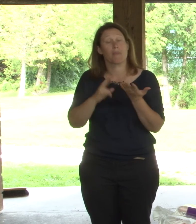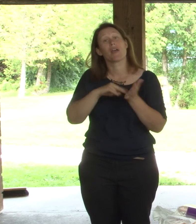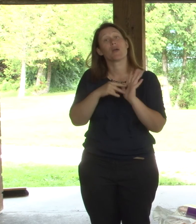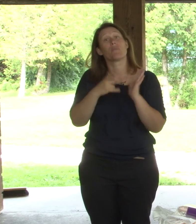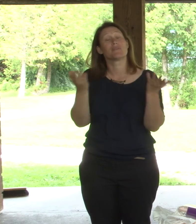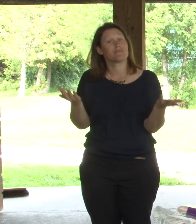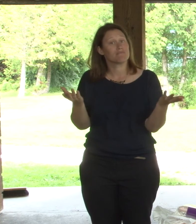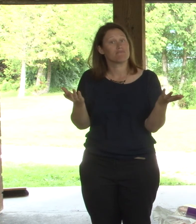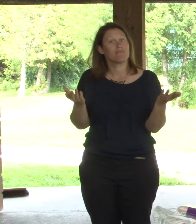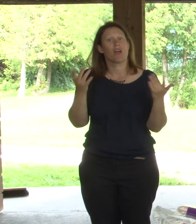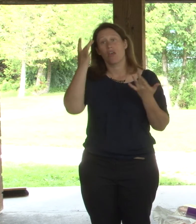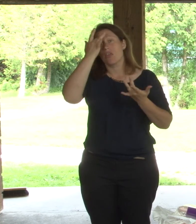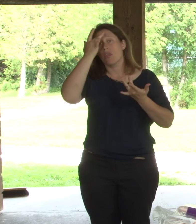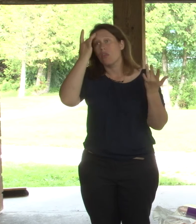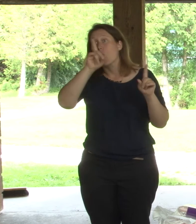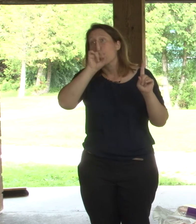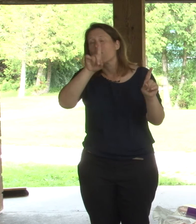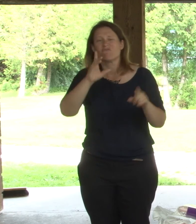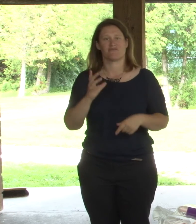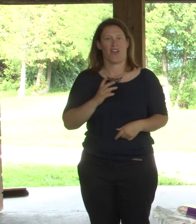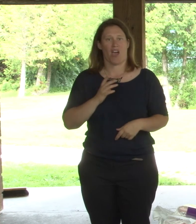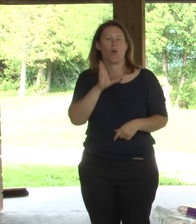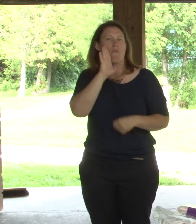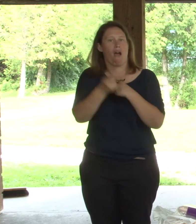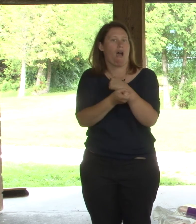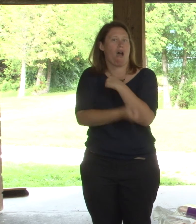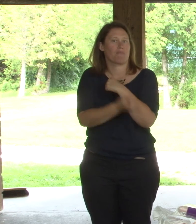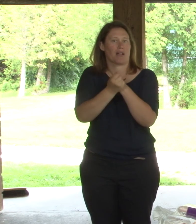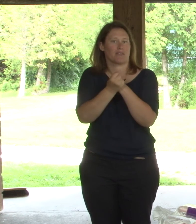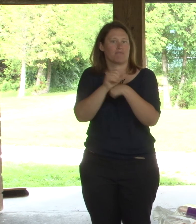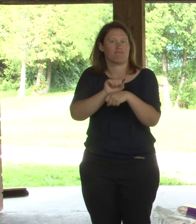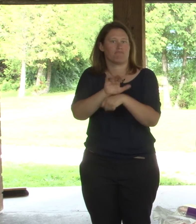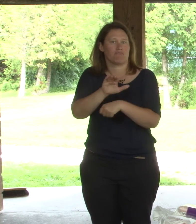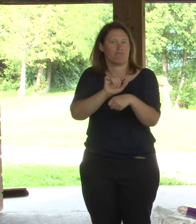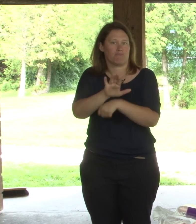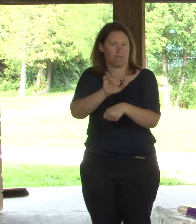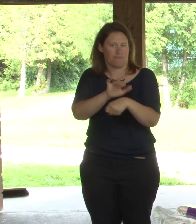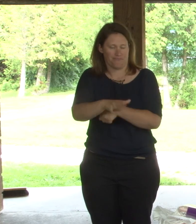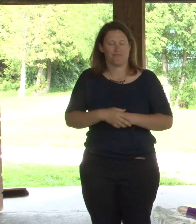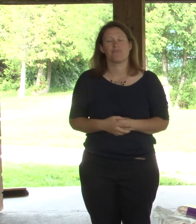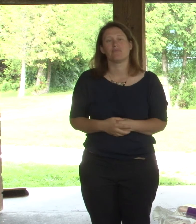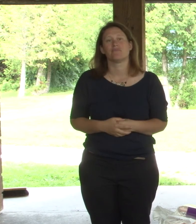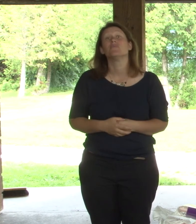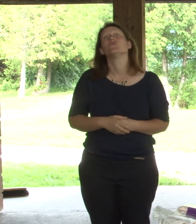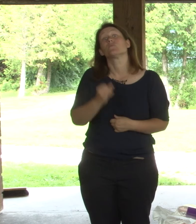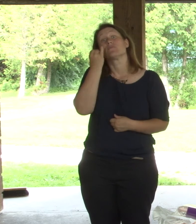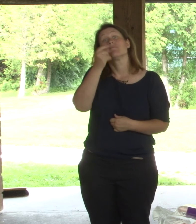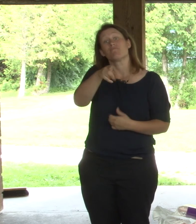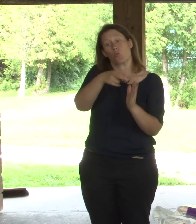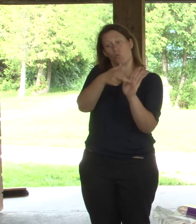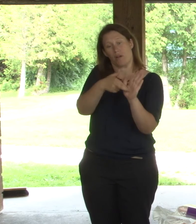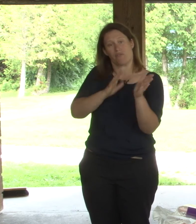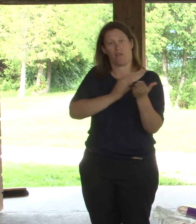their incontinent supply over again and again. Sometimes they tend to forget. So when they sign up with our program, we ensure that their supplies